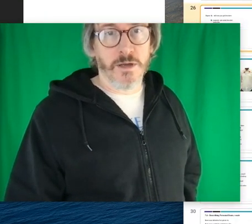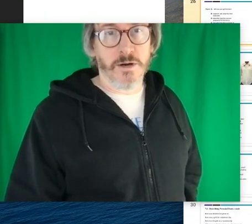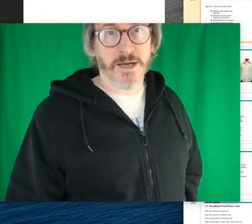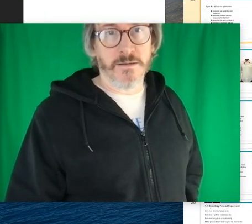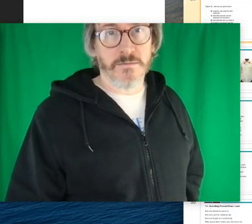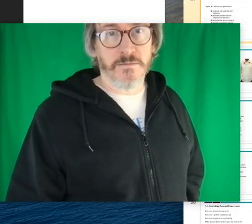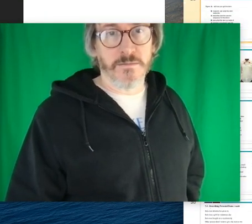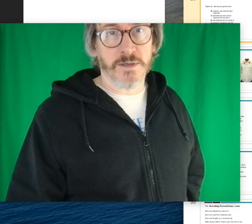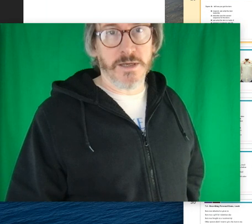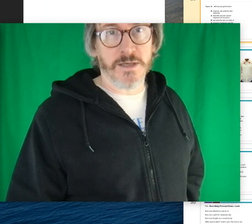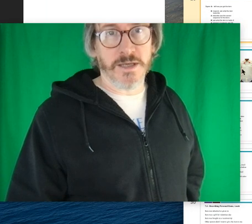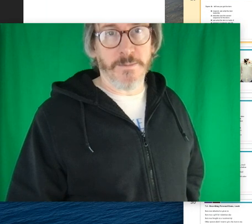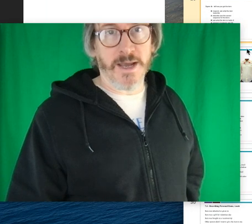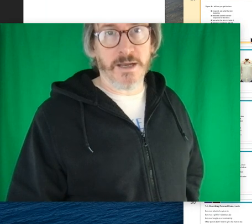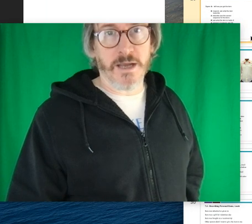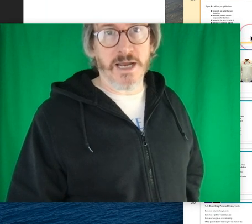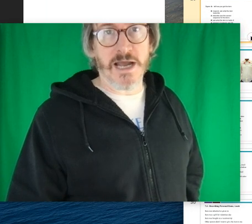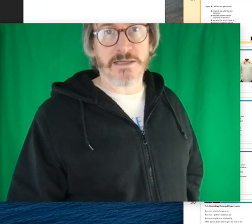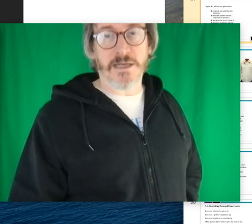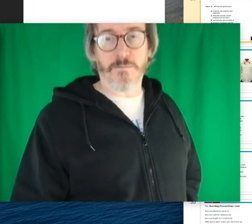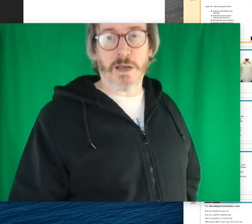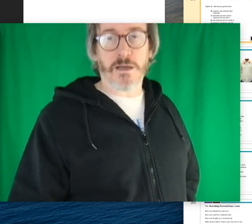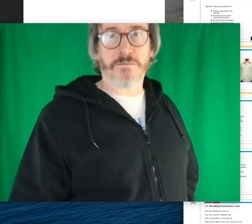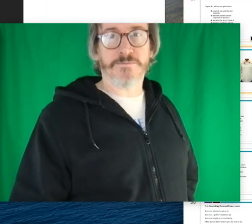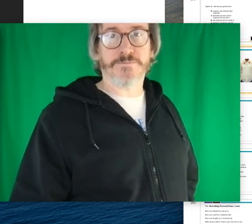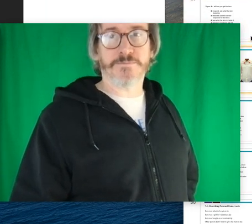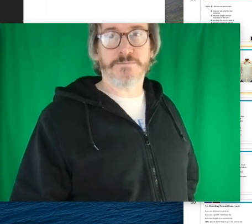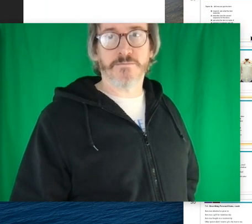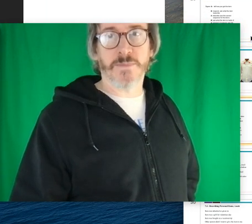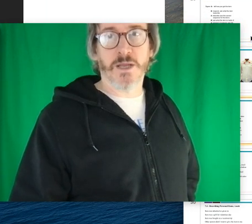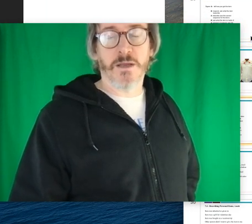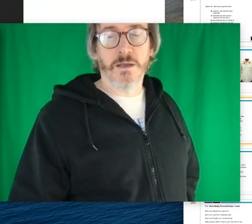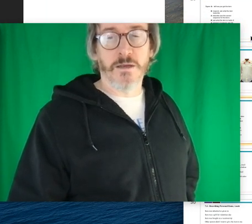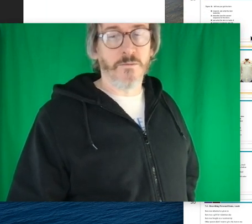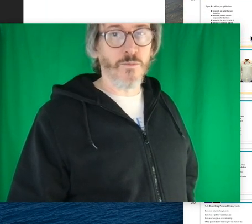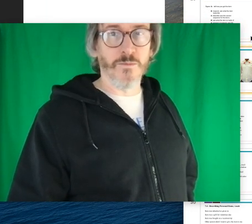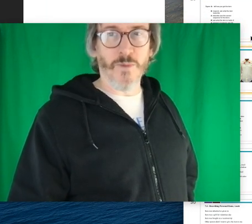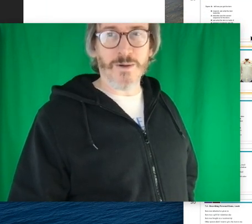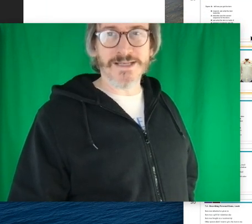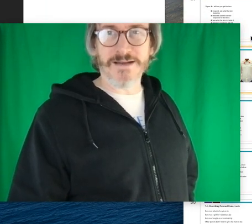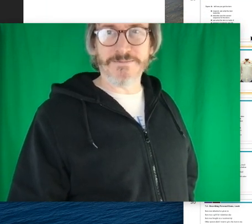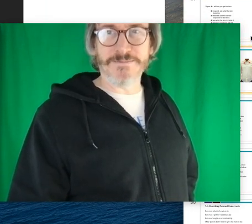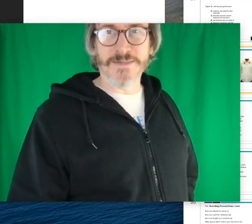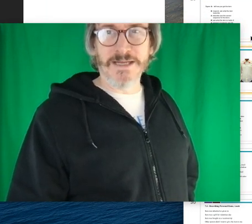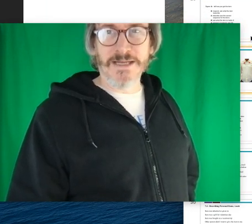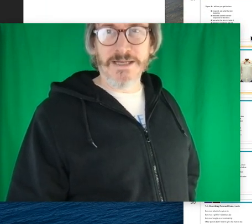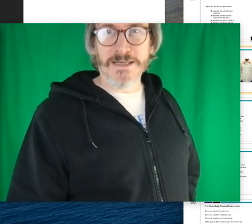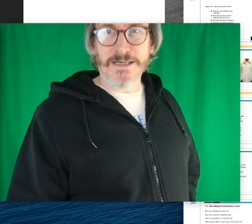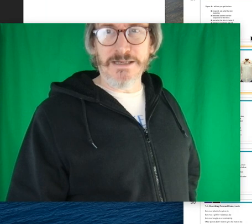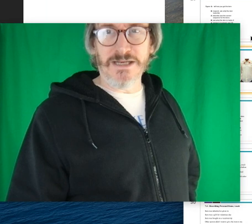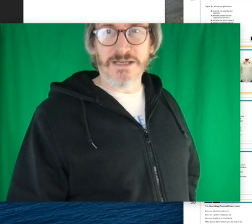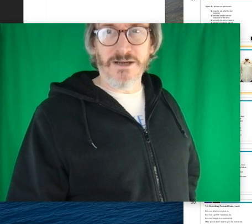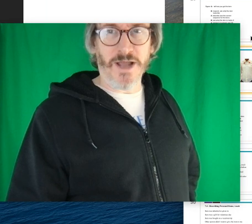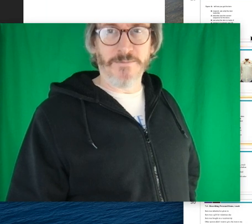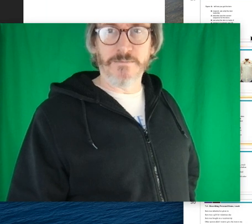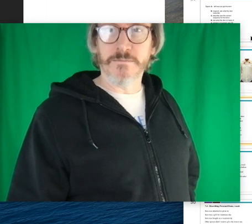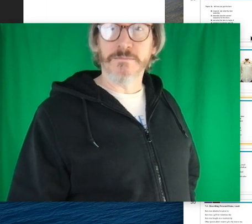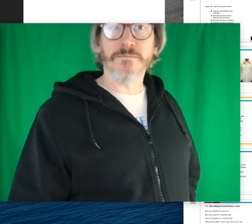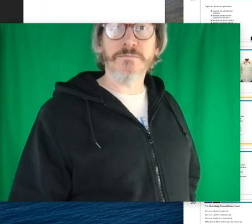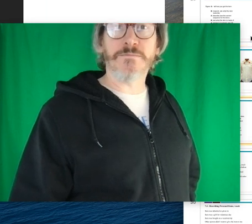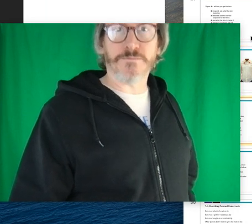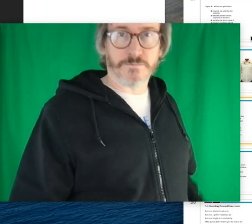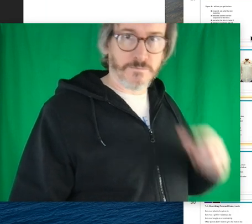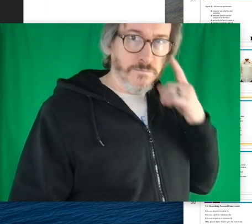all right got to get back i got to get back oh isn't that okay